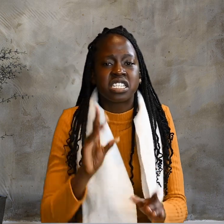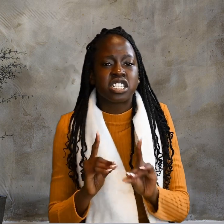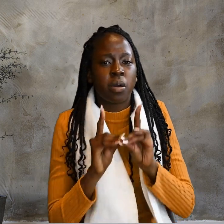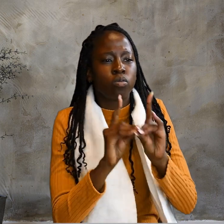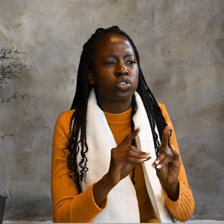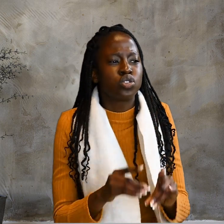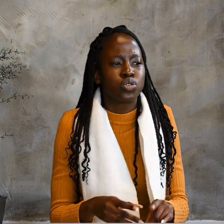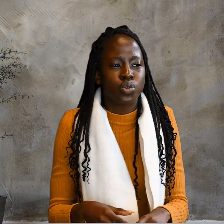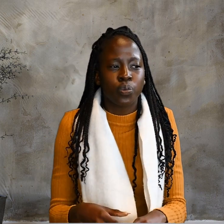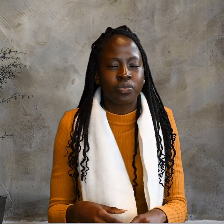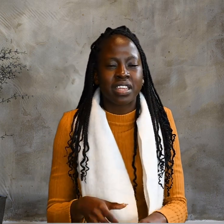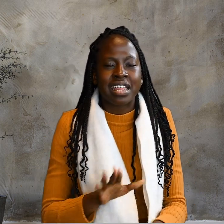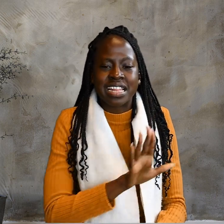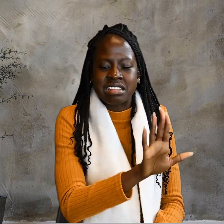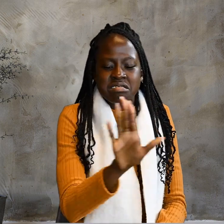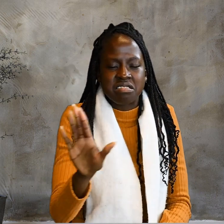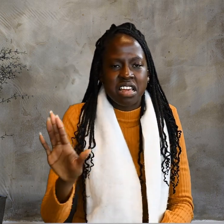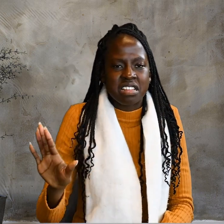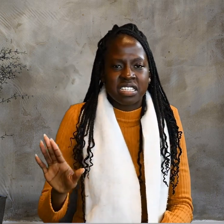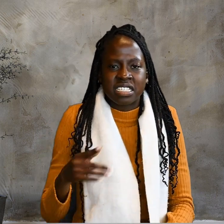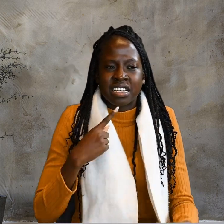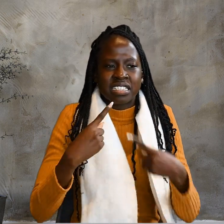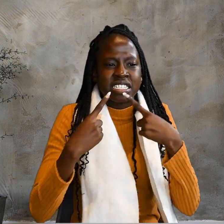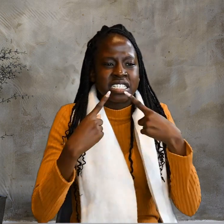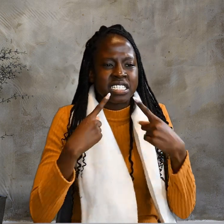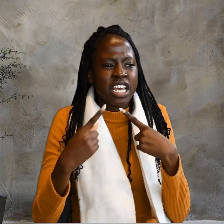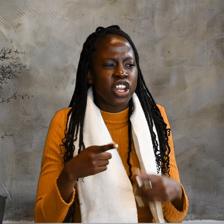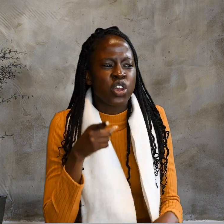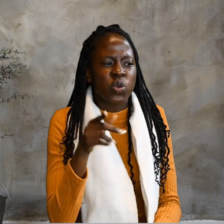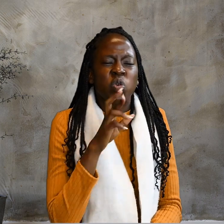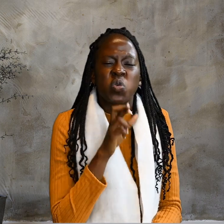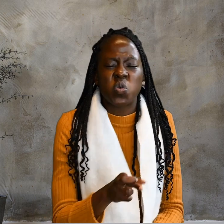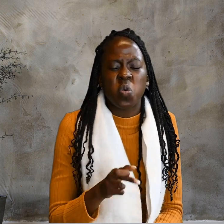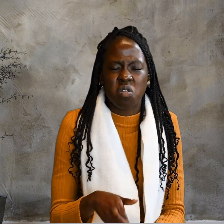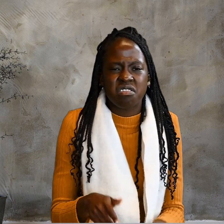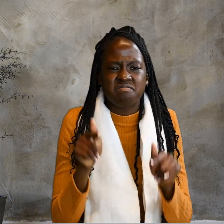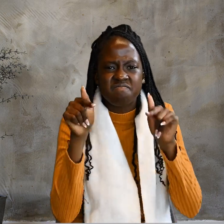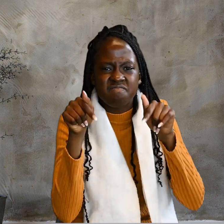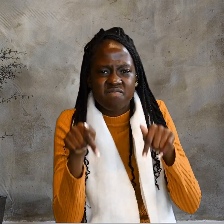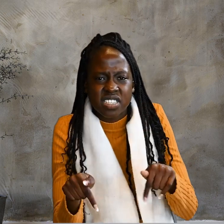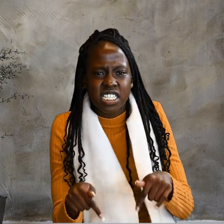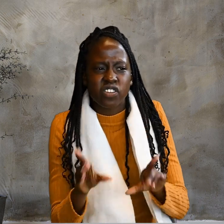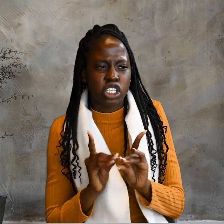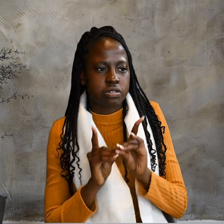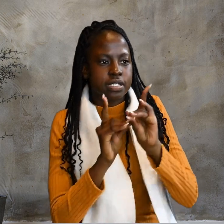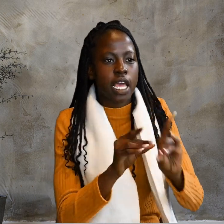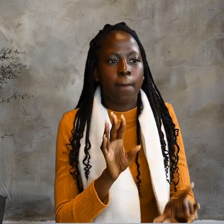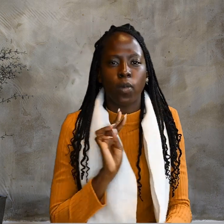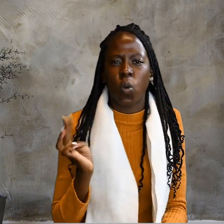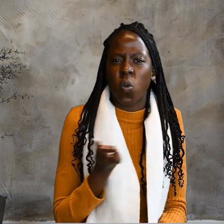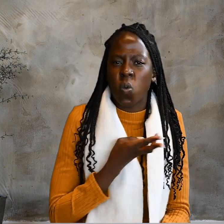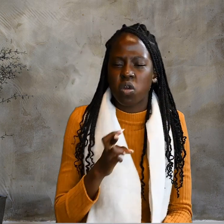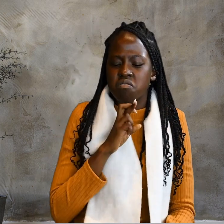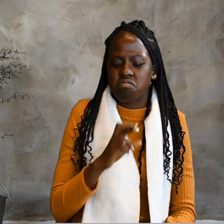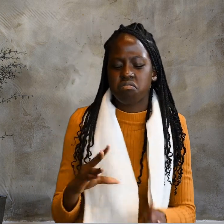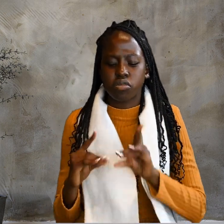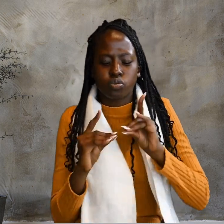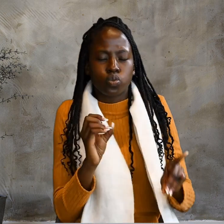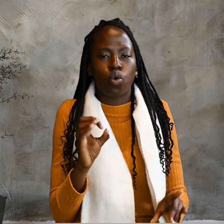hurled insults at him and said, You are this fellow's disciple. We are the disciples